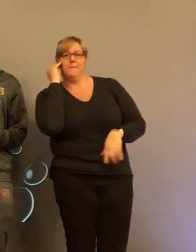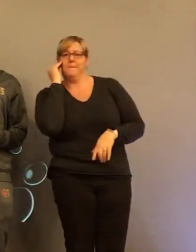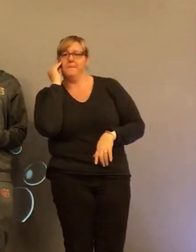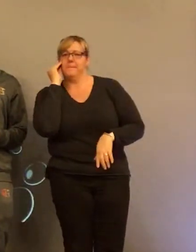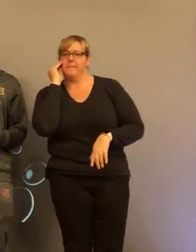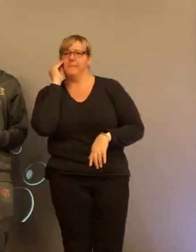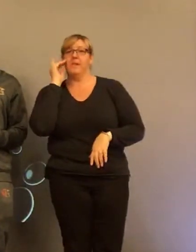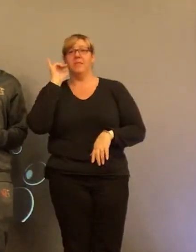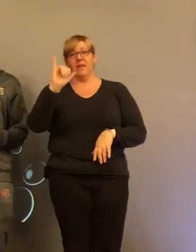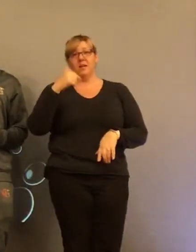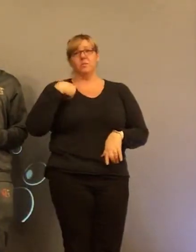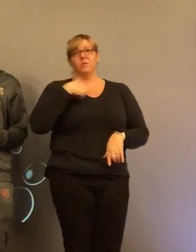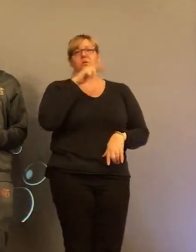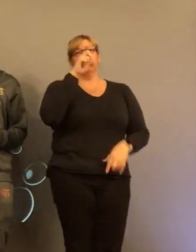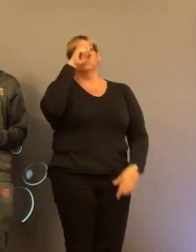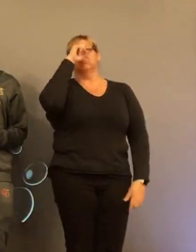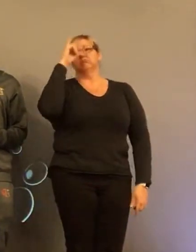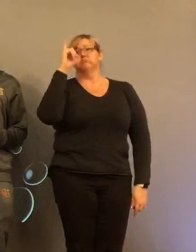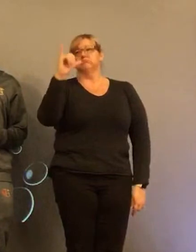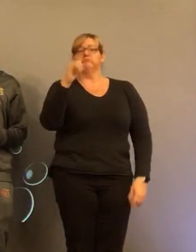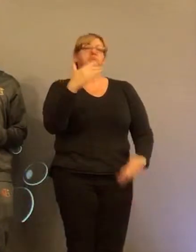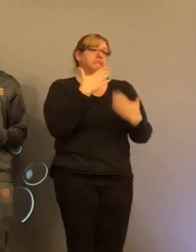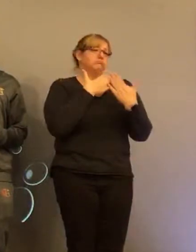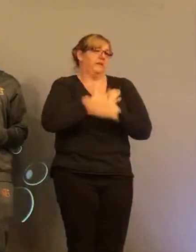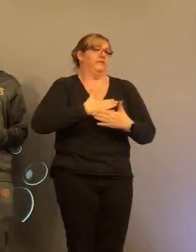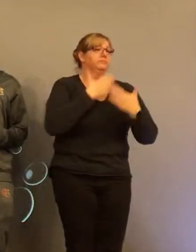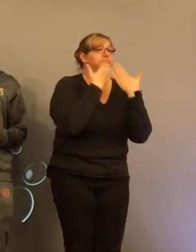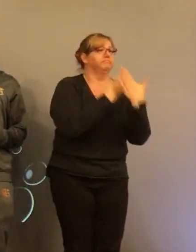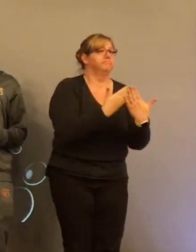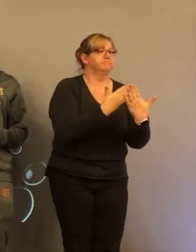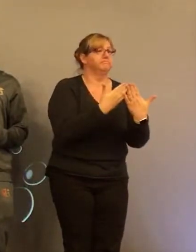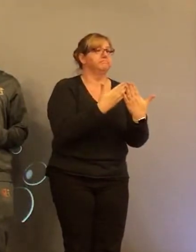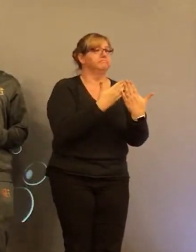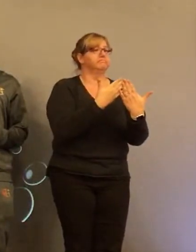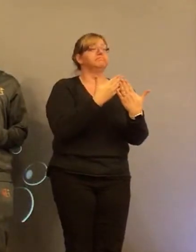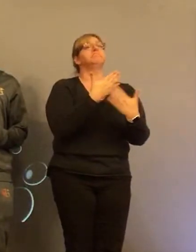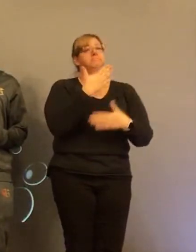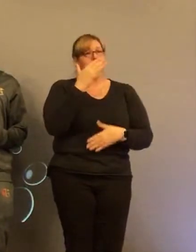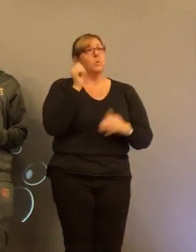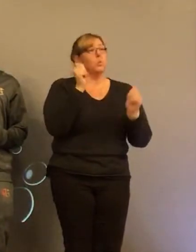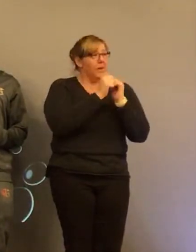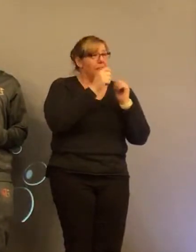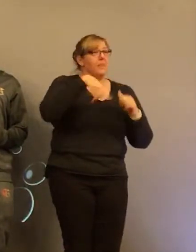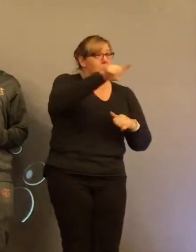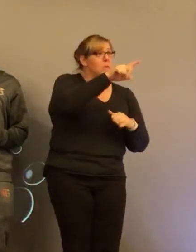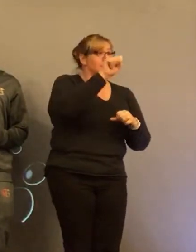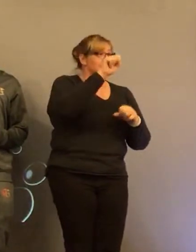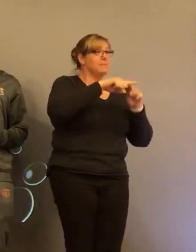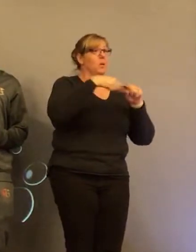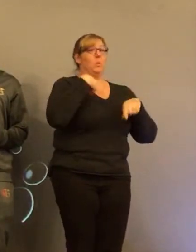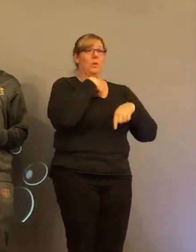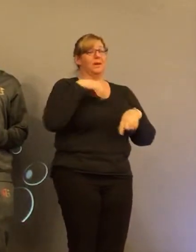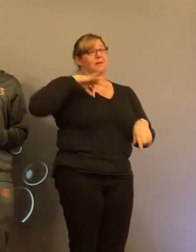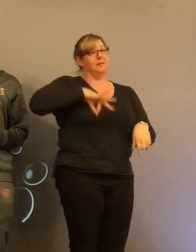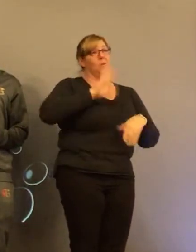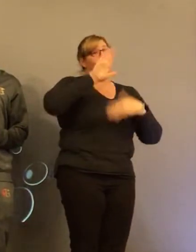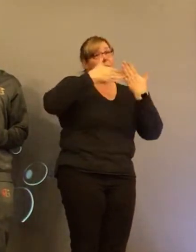for that we are forever grateful that it may be one for you guys but we've gained a whole nother family